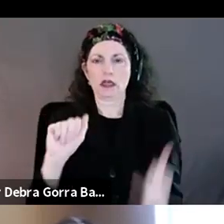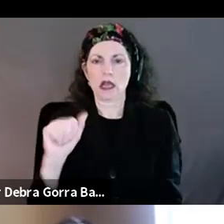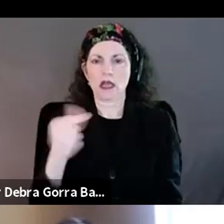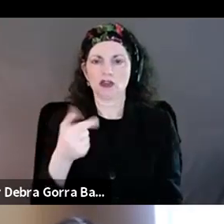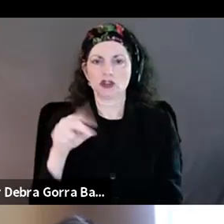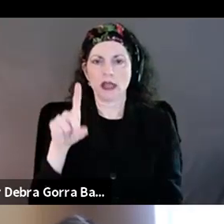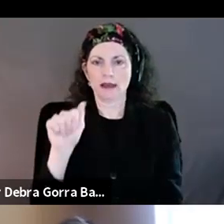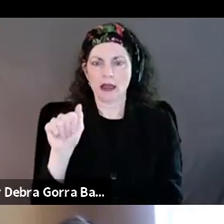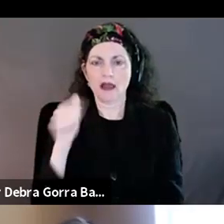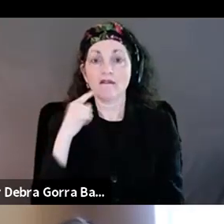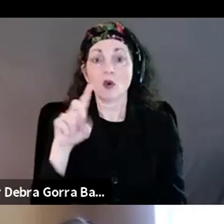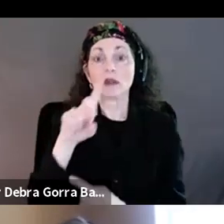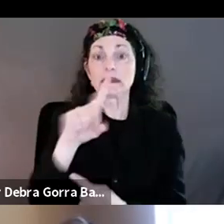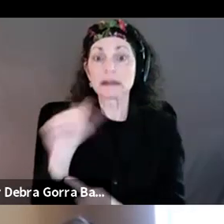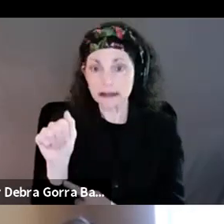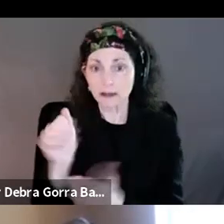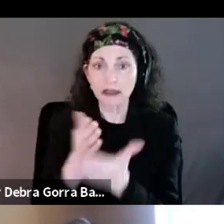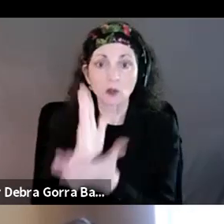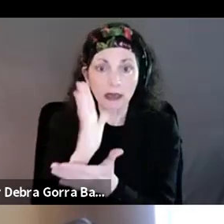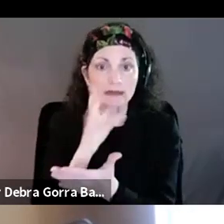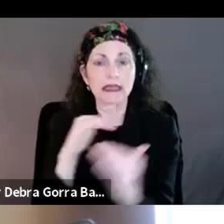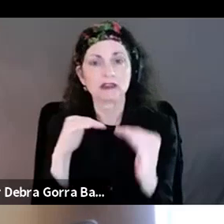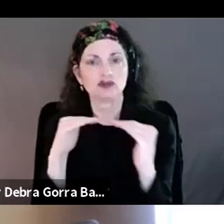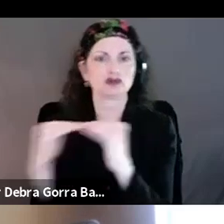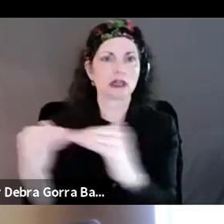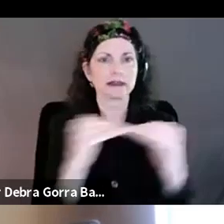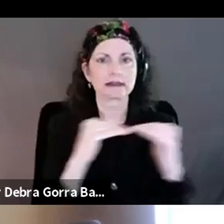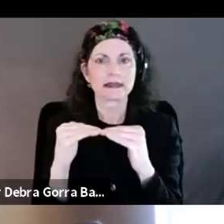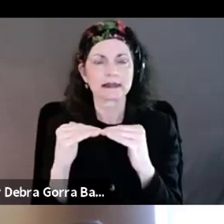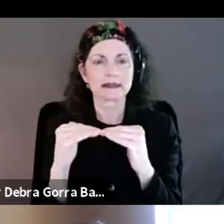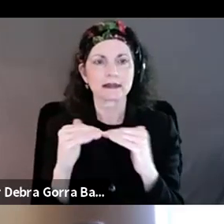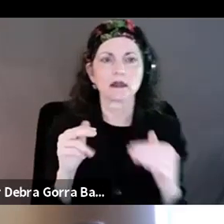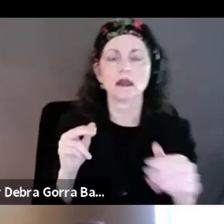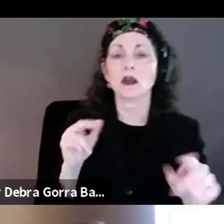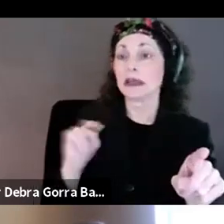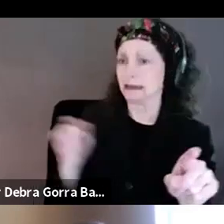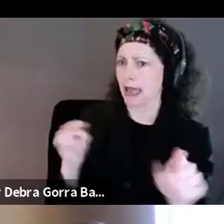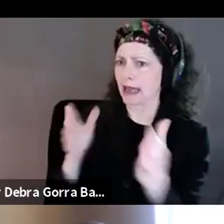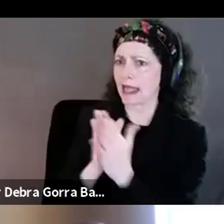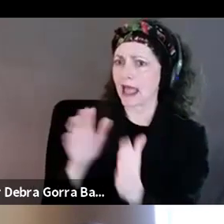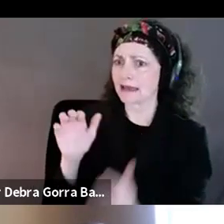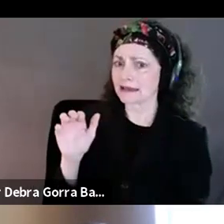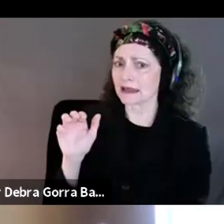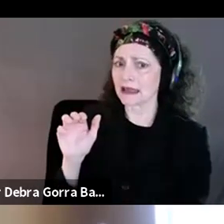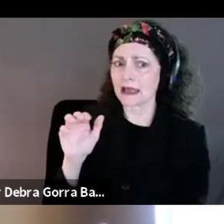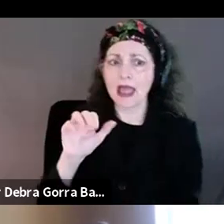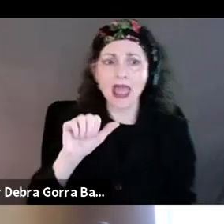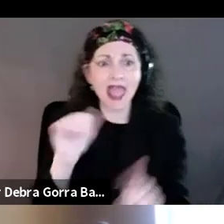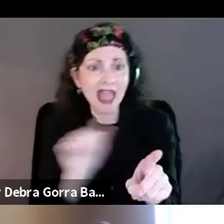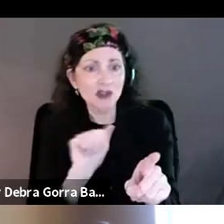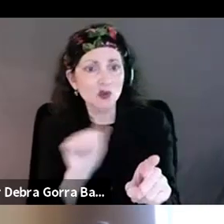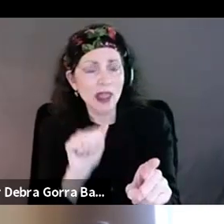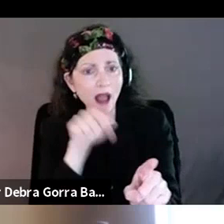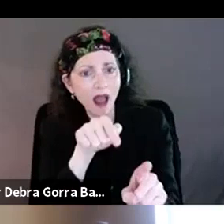justice. So Andrea, please talk about the latitude that you had in just taking the